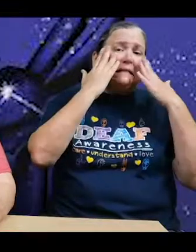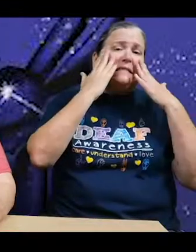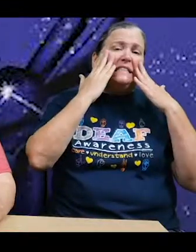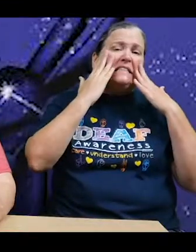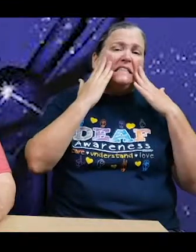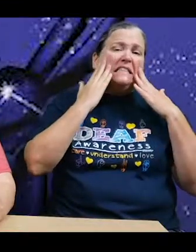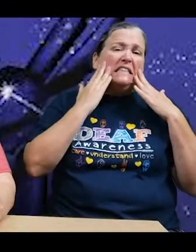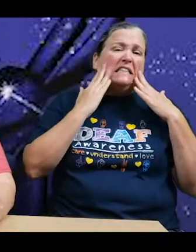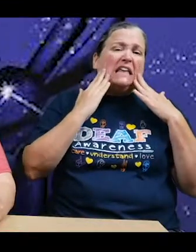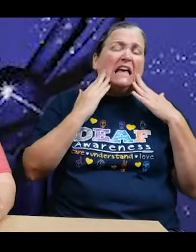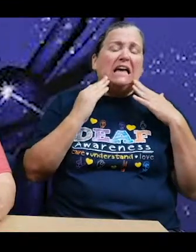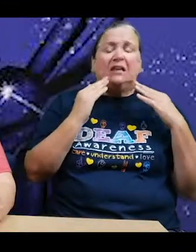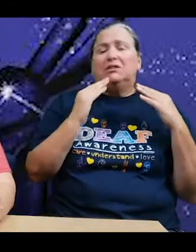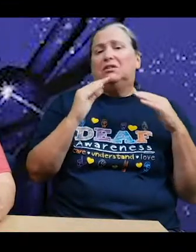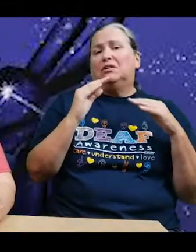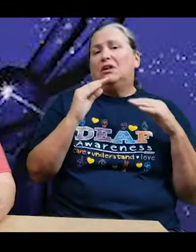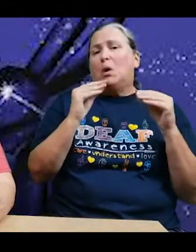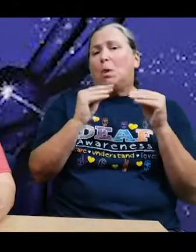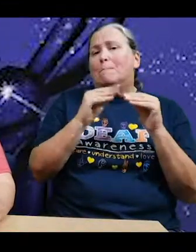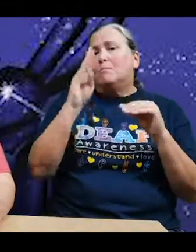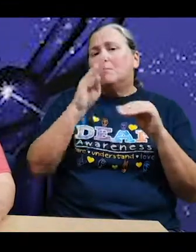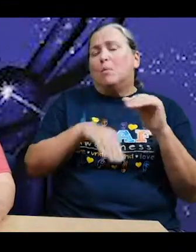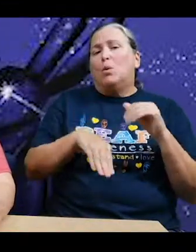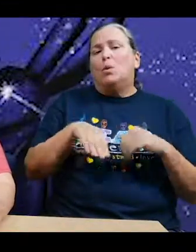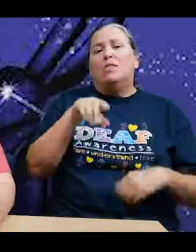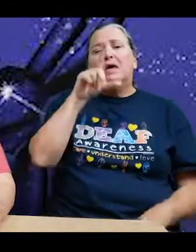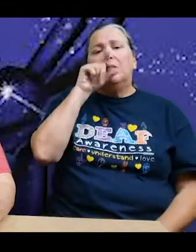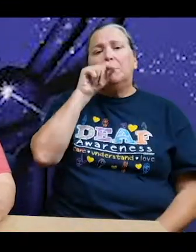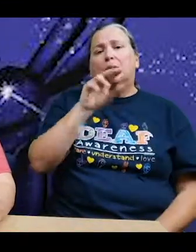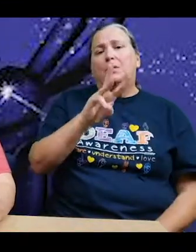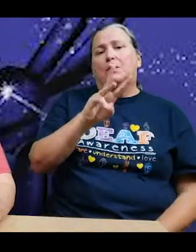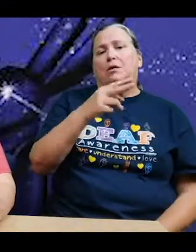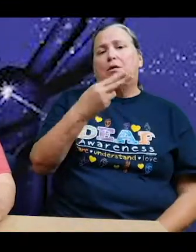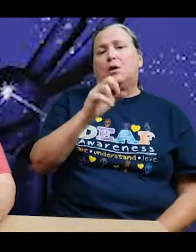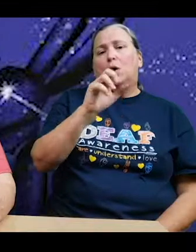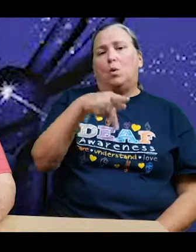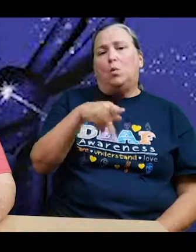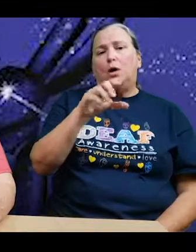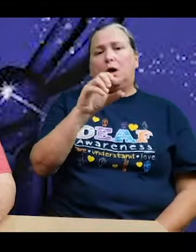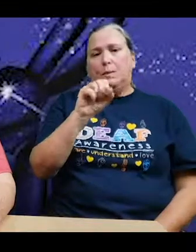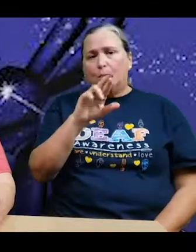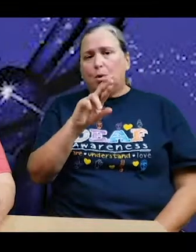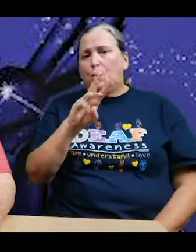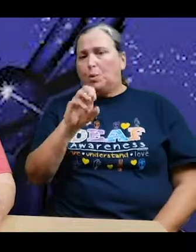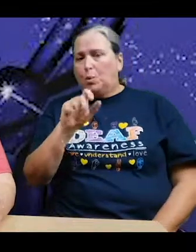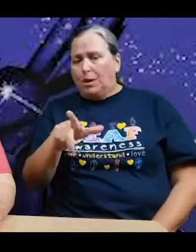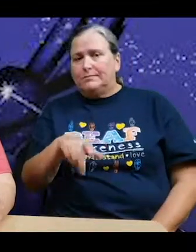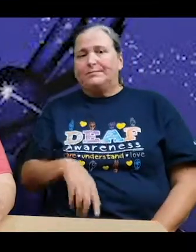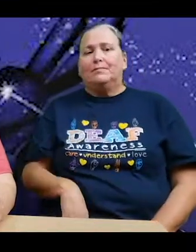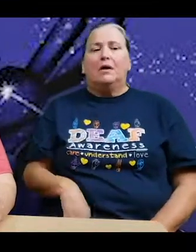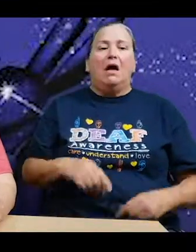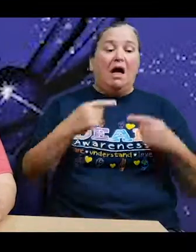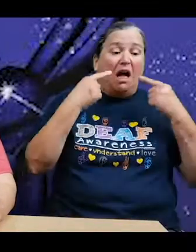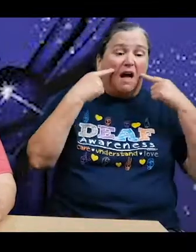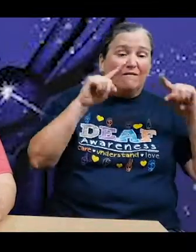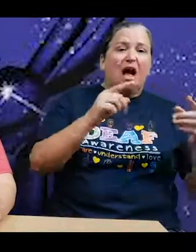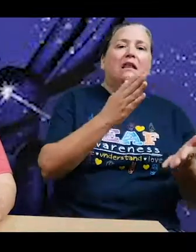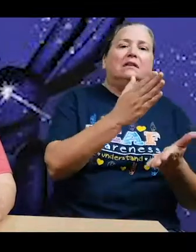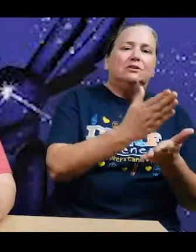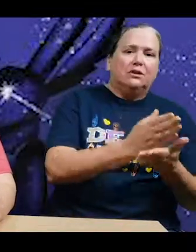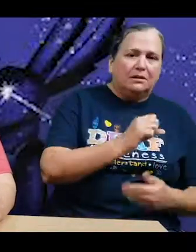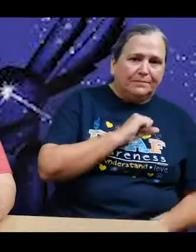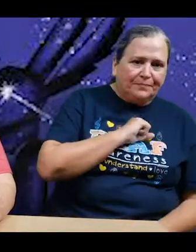call of the whippoorwill. Finally, Sarah Ruth stopped. Bryce said. You want to see what I brung you?